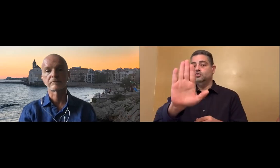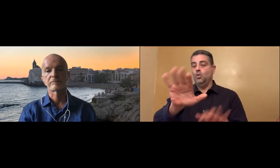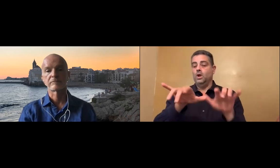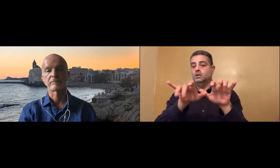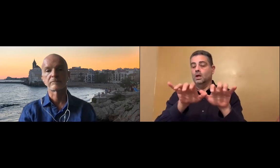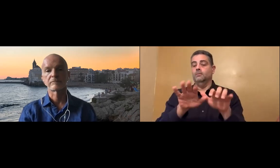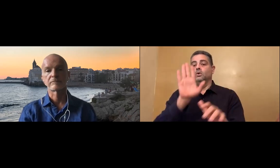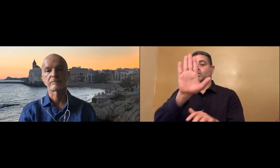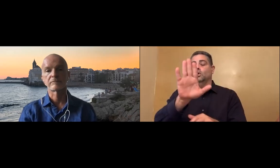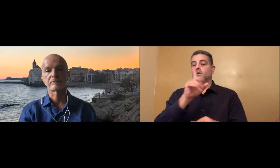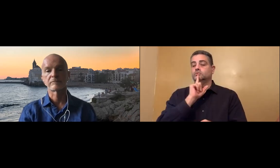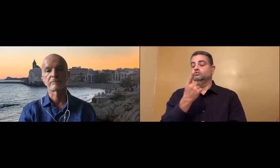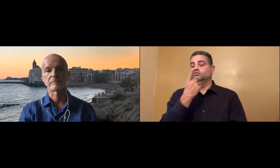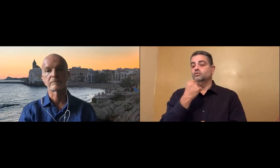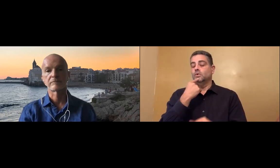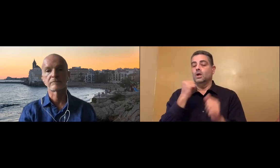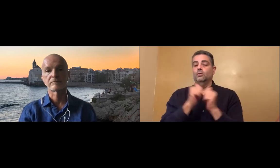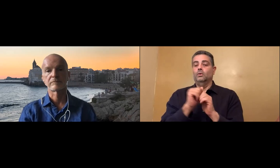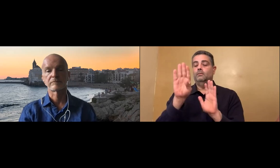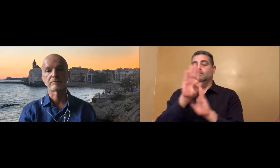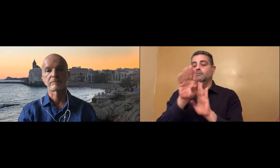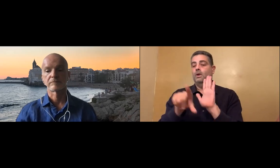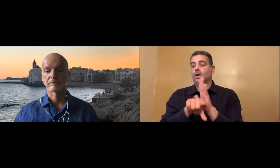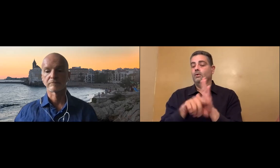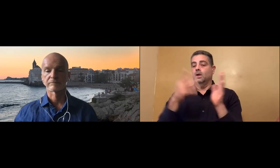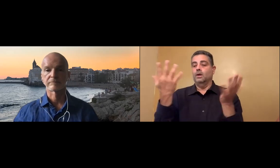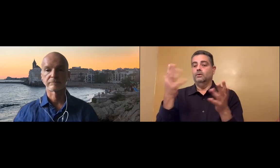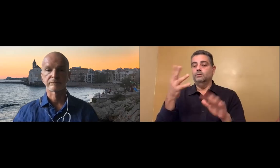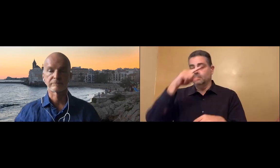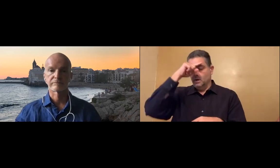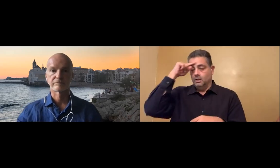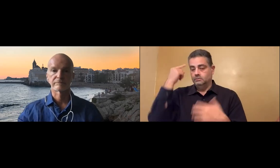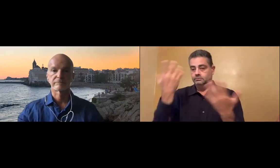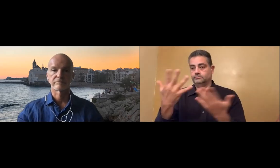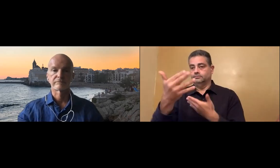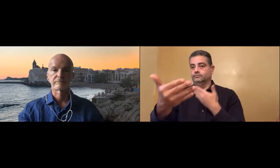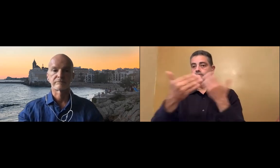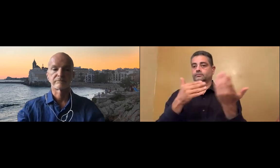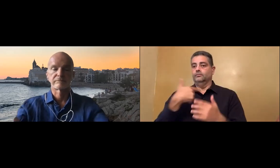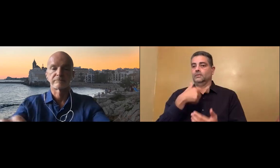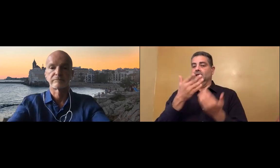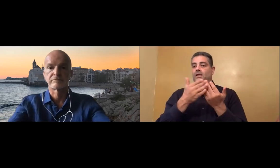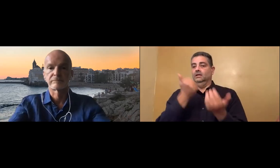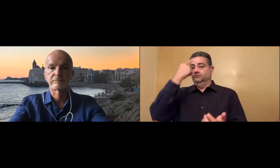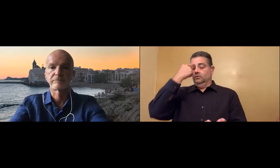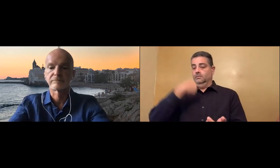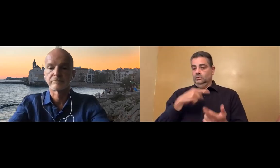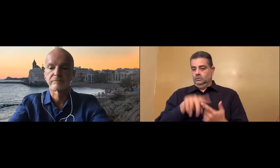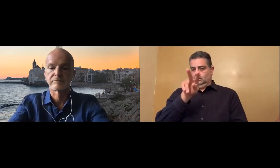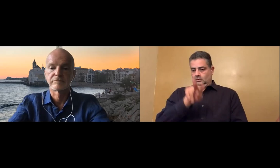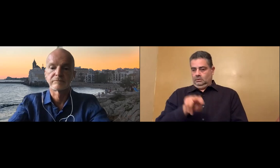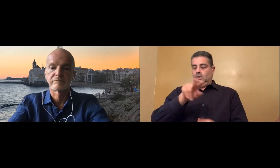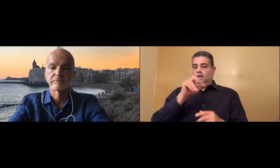background, if I choose. And you, when you type, you can have red font with the black background.